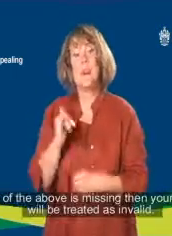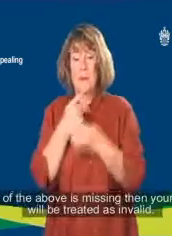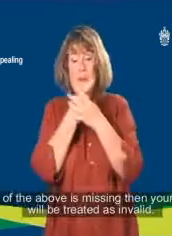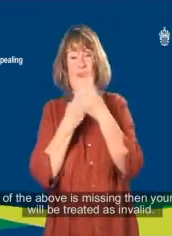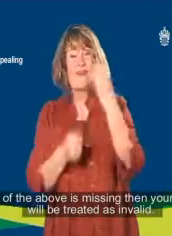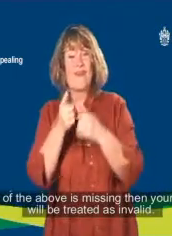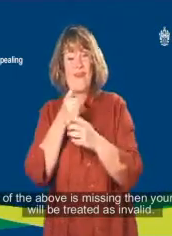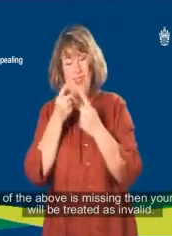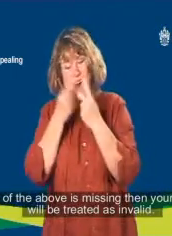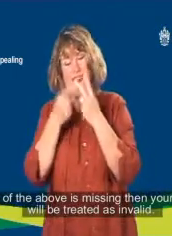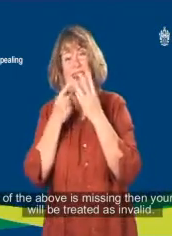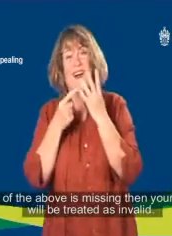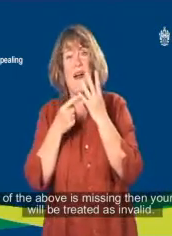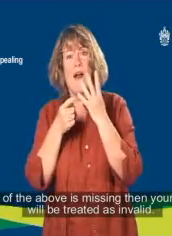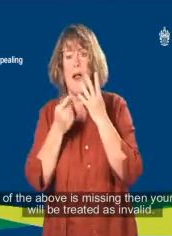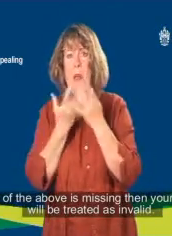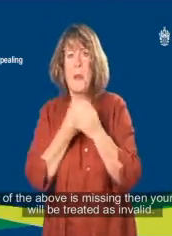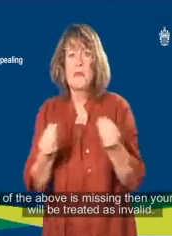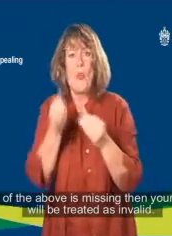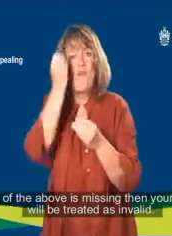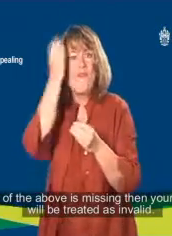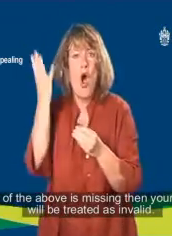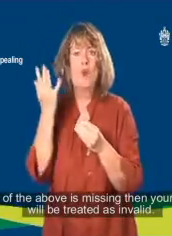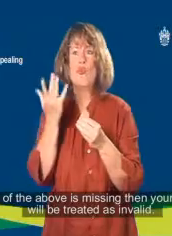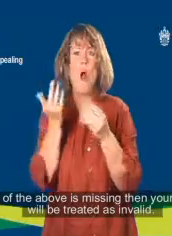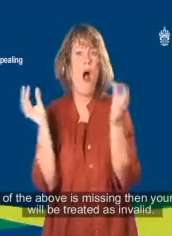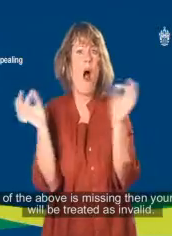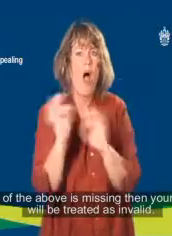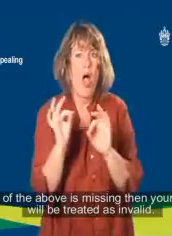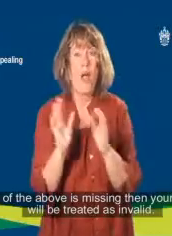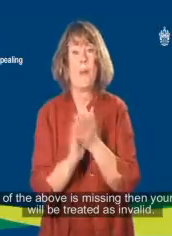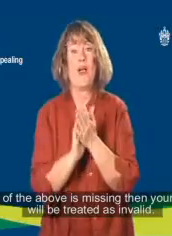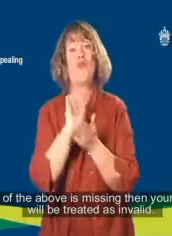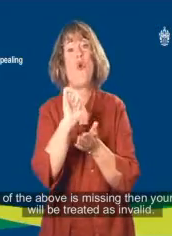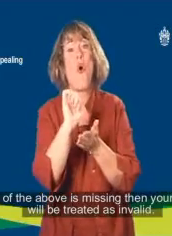If any of the above is missing then your appeal will be treated as invalid